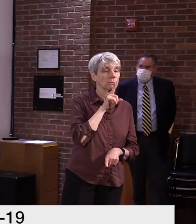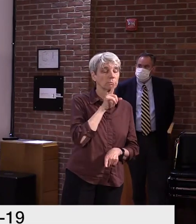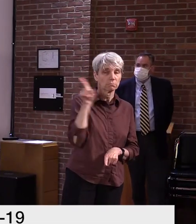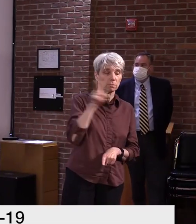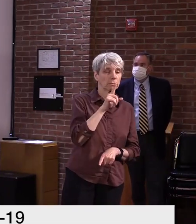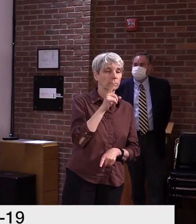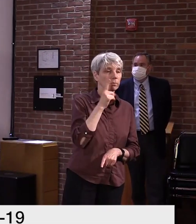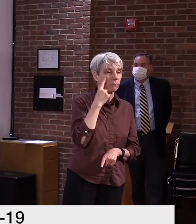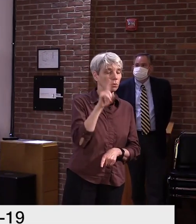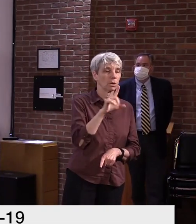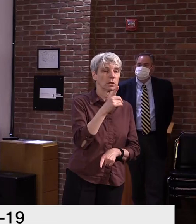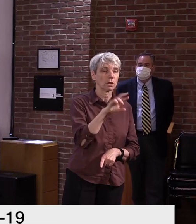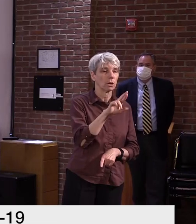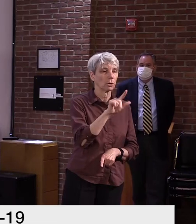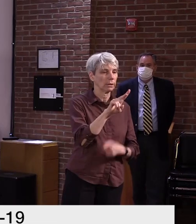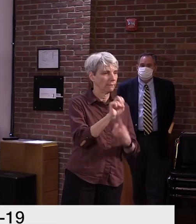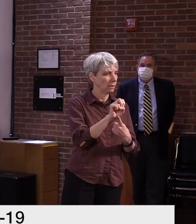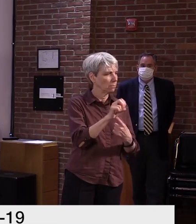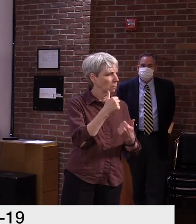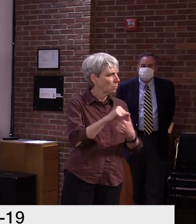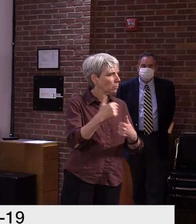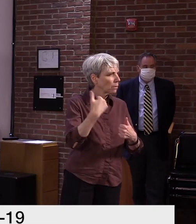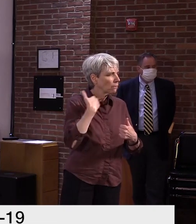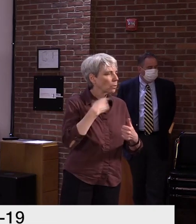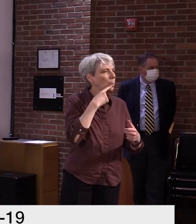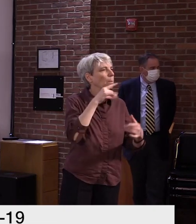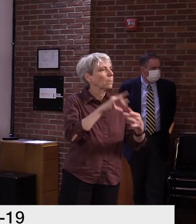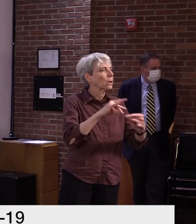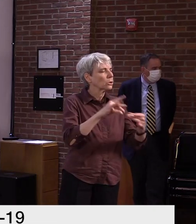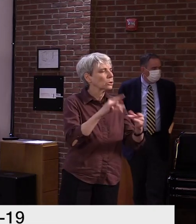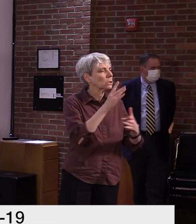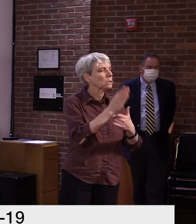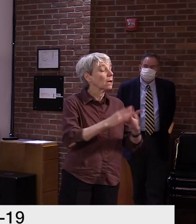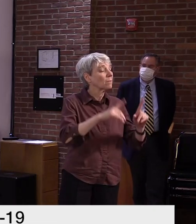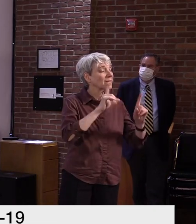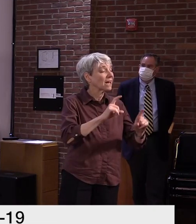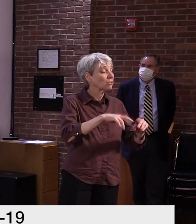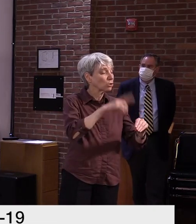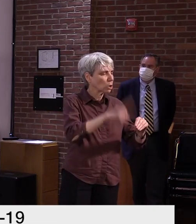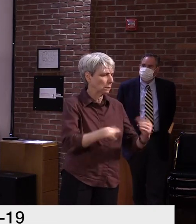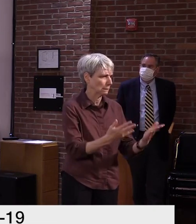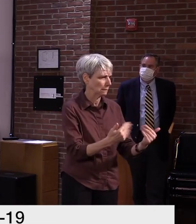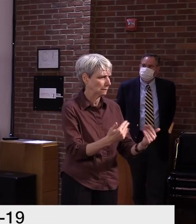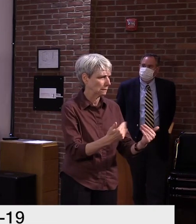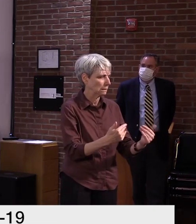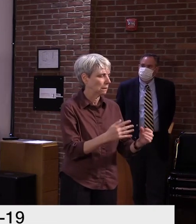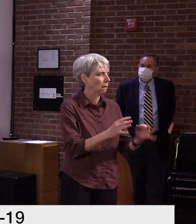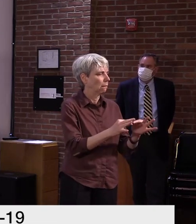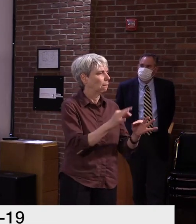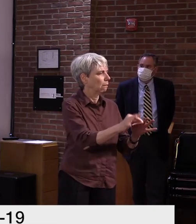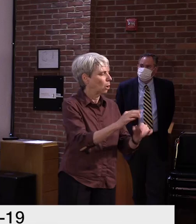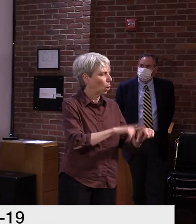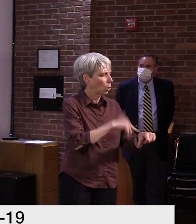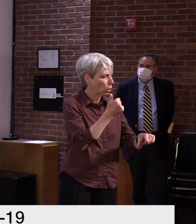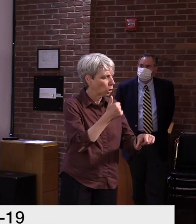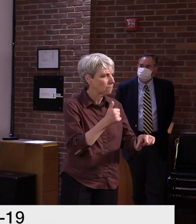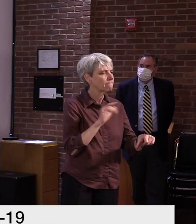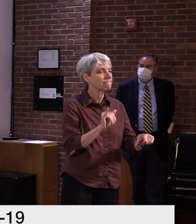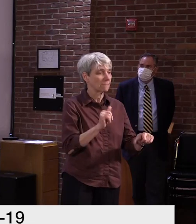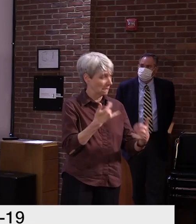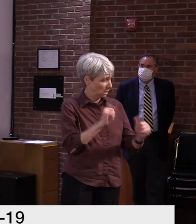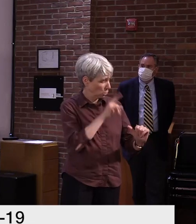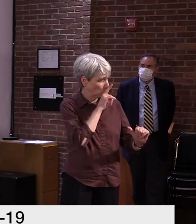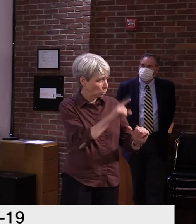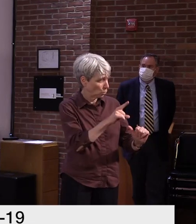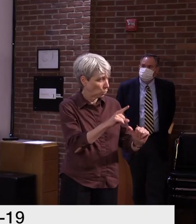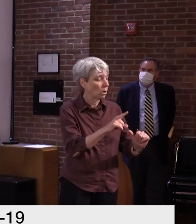that some test results take longer to come back. I was just wondering if that was still the case and how it affects, uh, Vermont's testing strategy and if there's